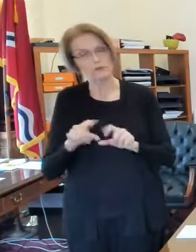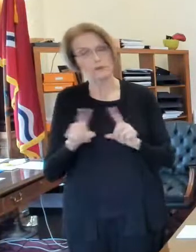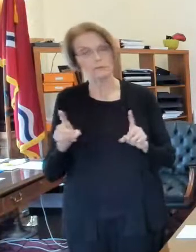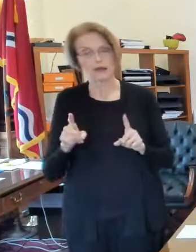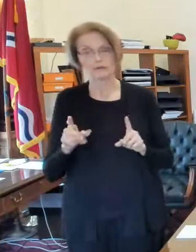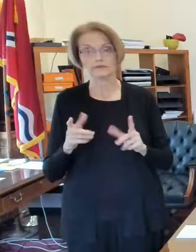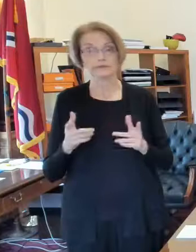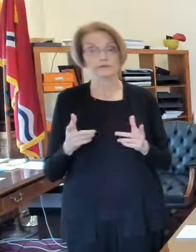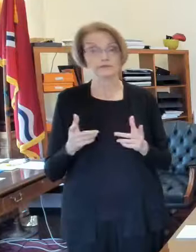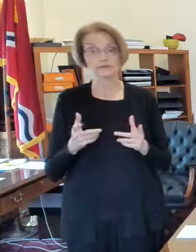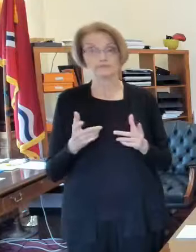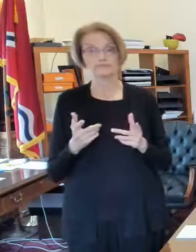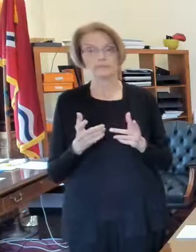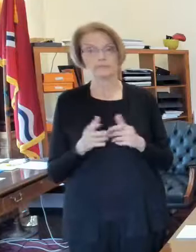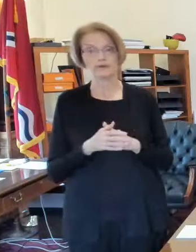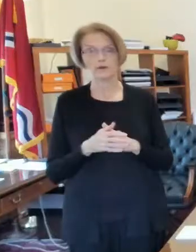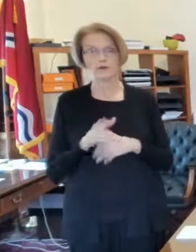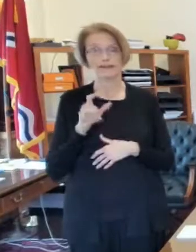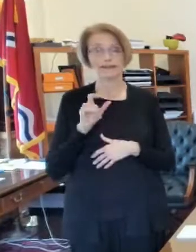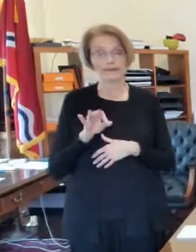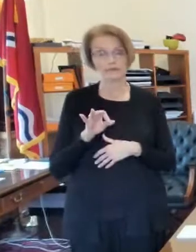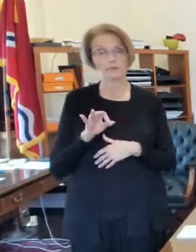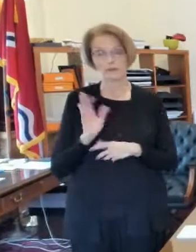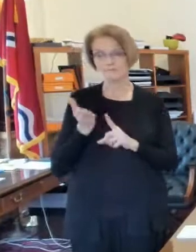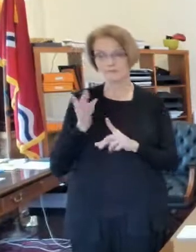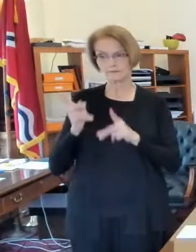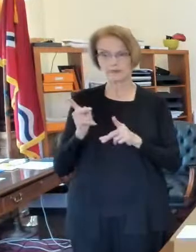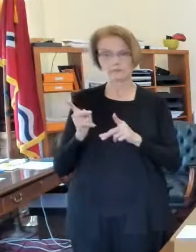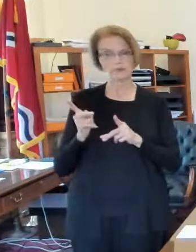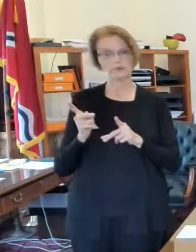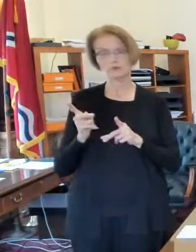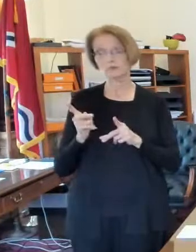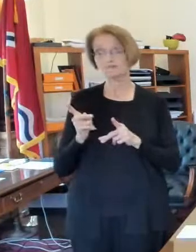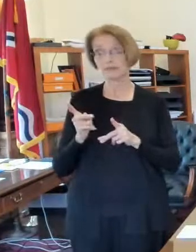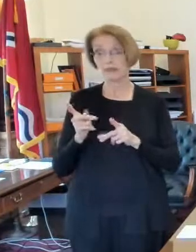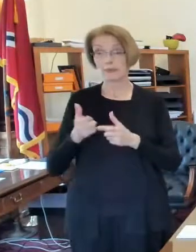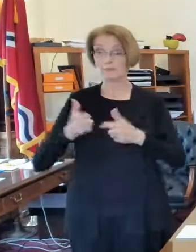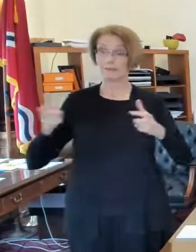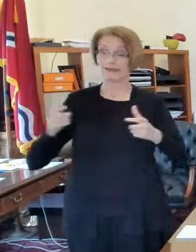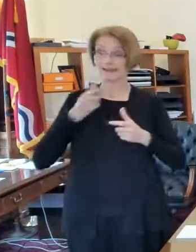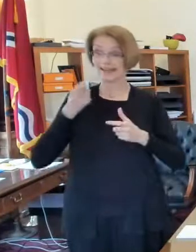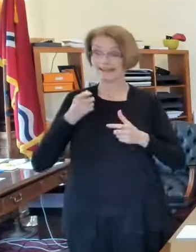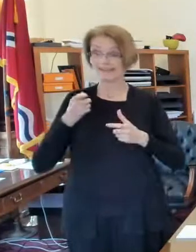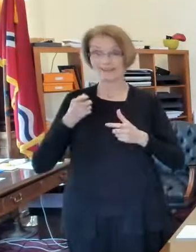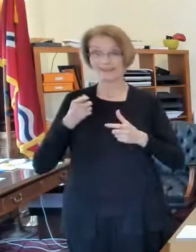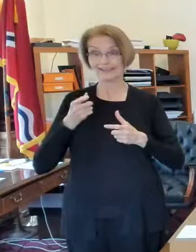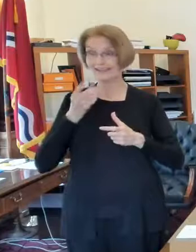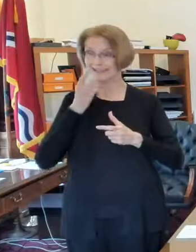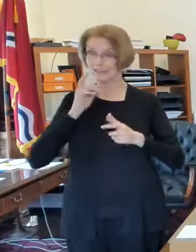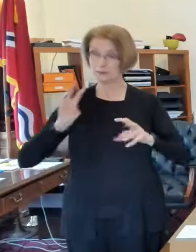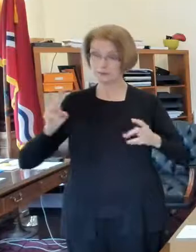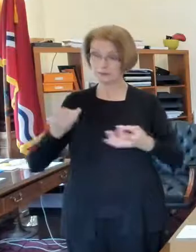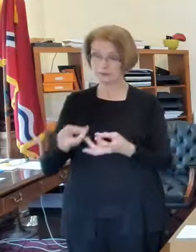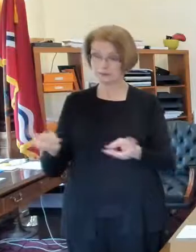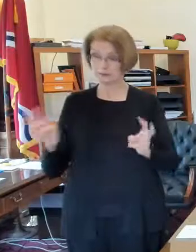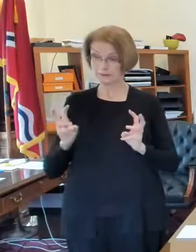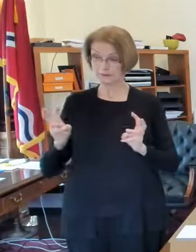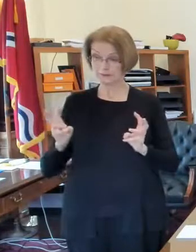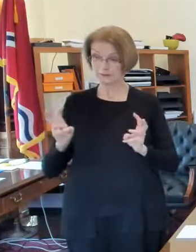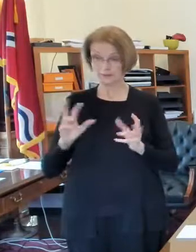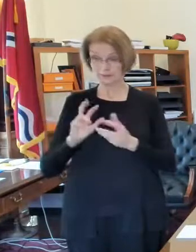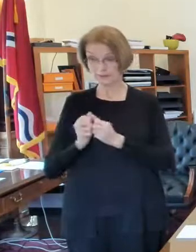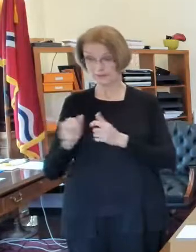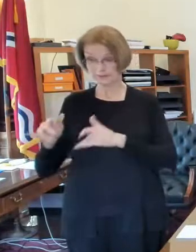lock down their their gatherings not have that big thanksgiving dinner not to to socialize widely